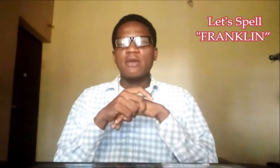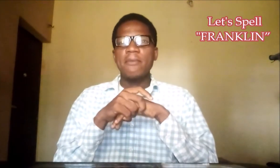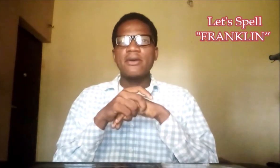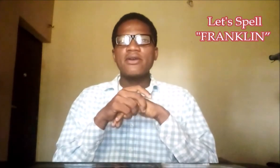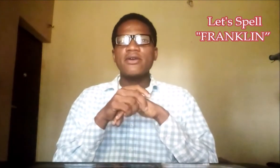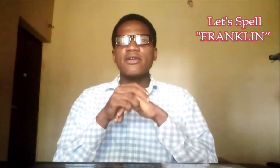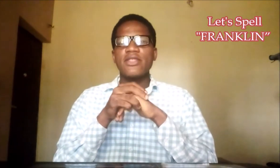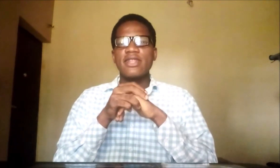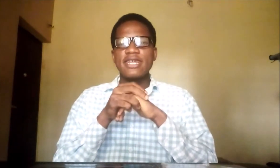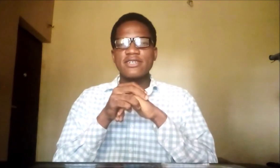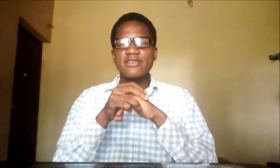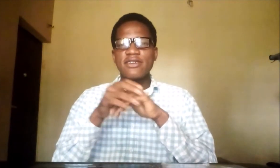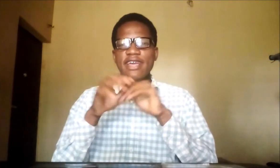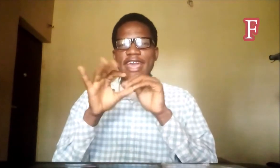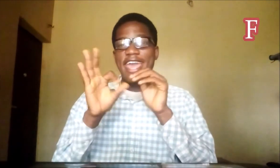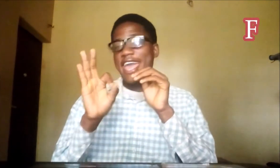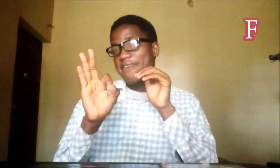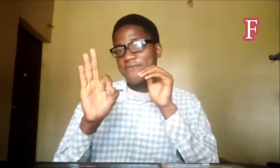remember the letter F?